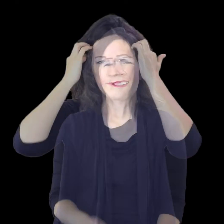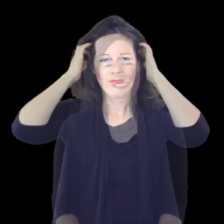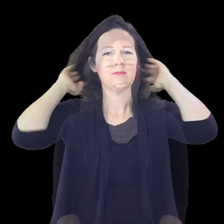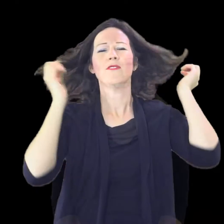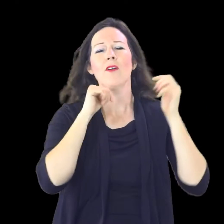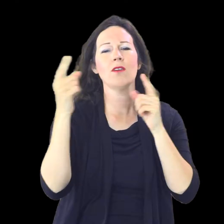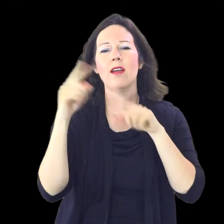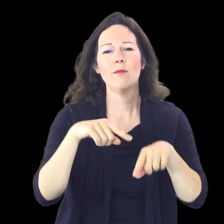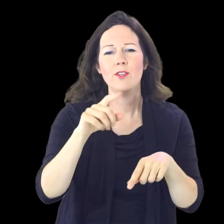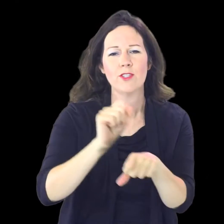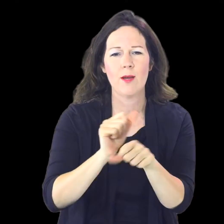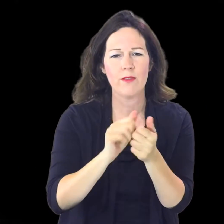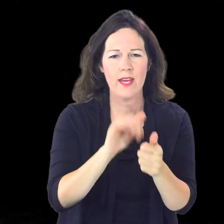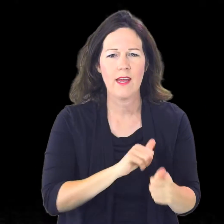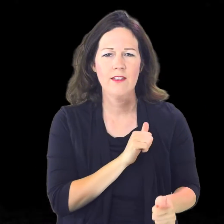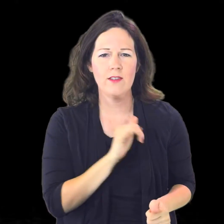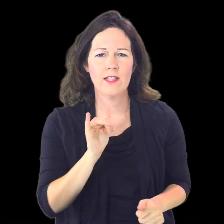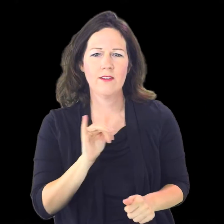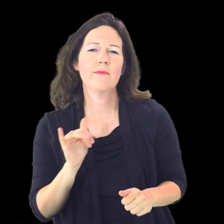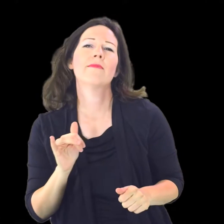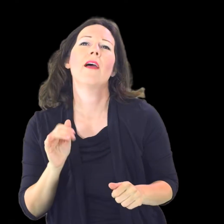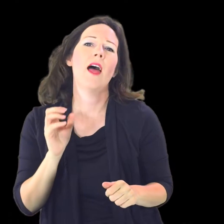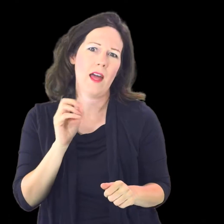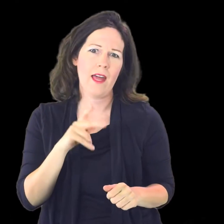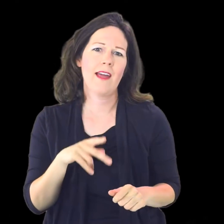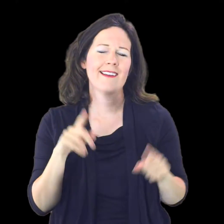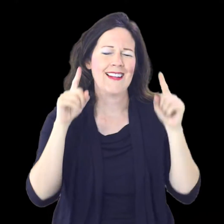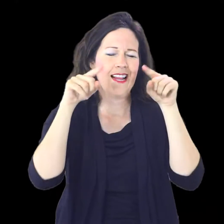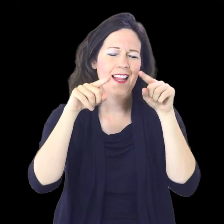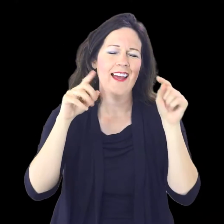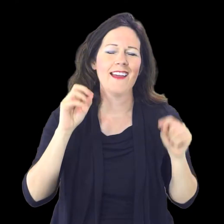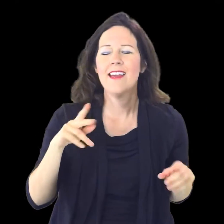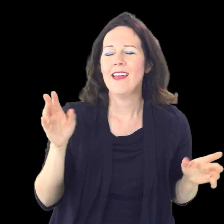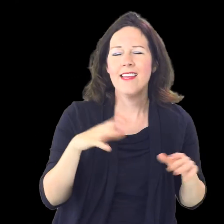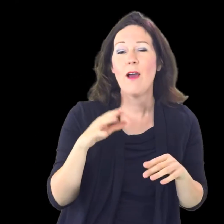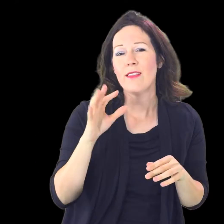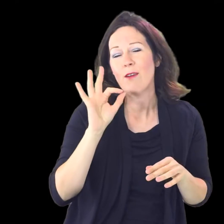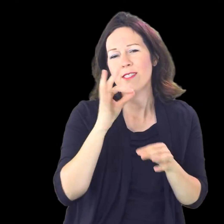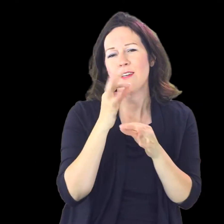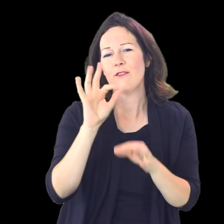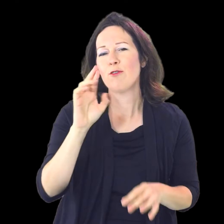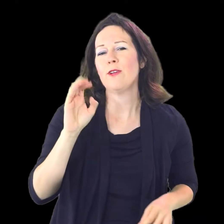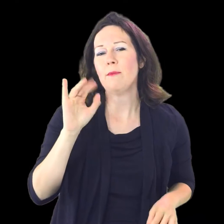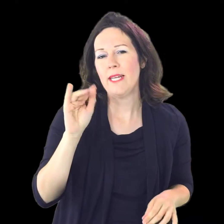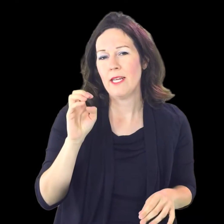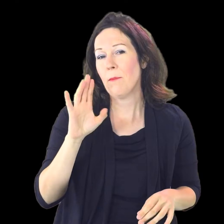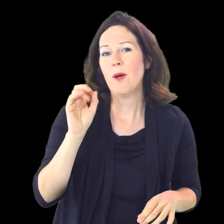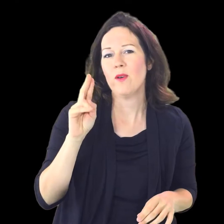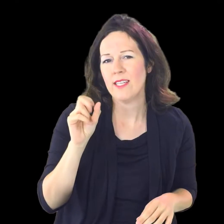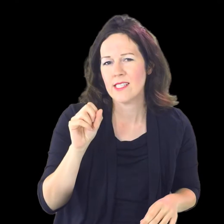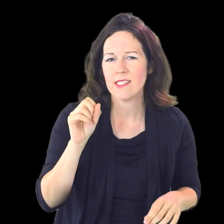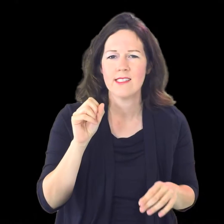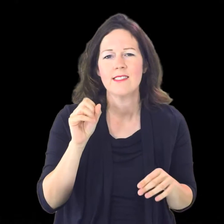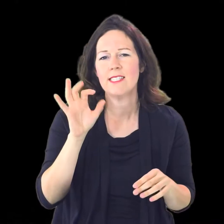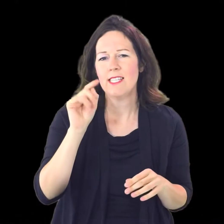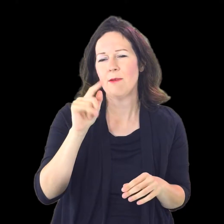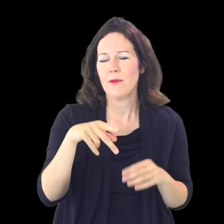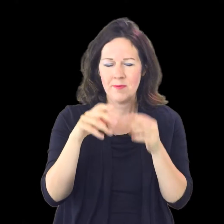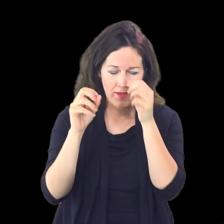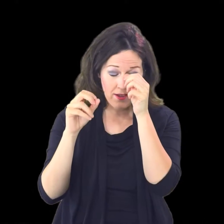don't come to your job with that attitude either all right okay that was a freebie a bonus tip okay